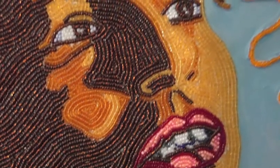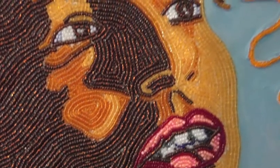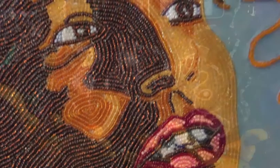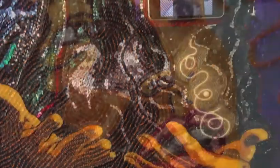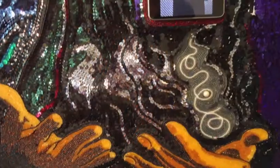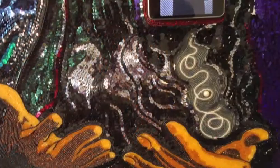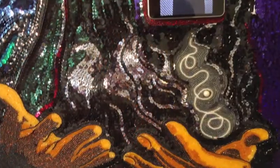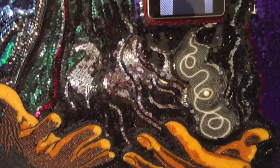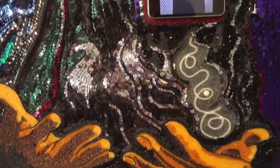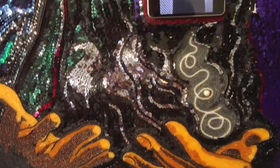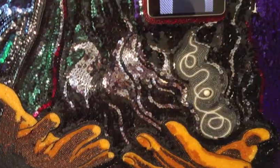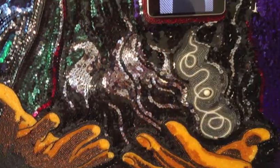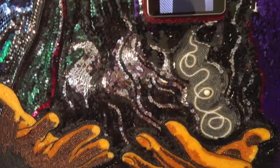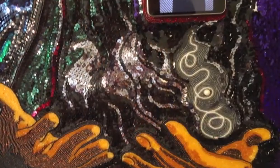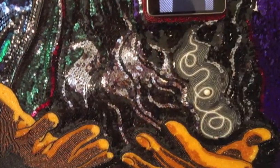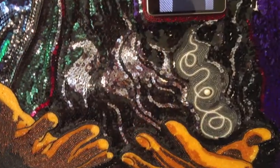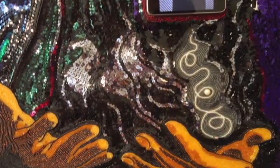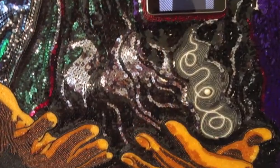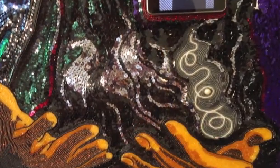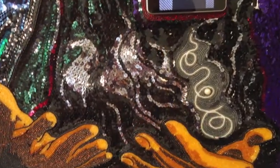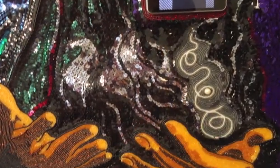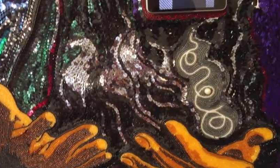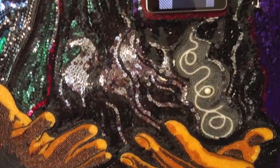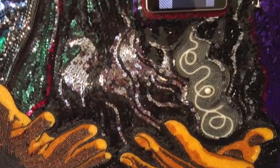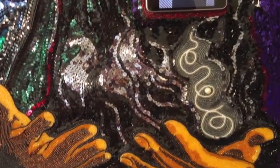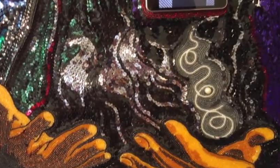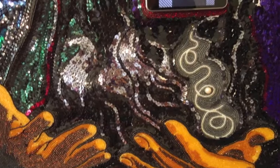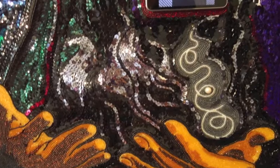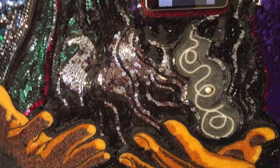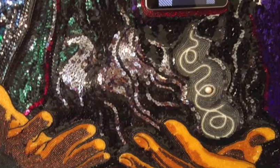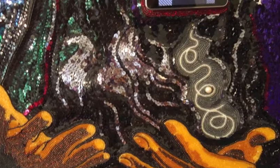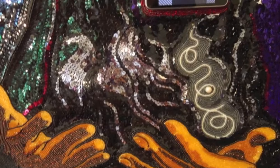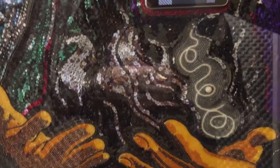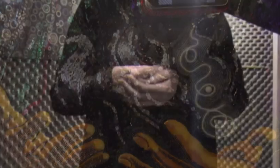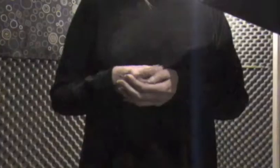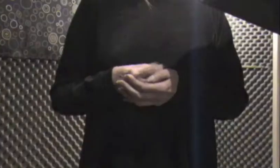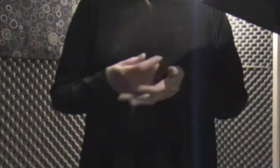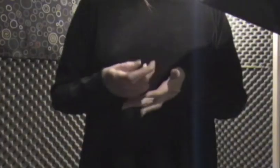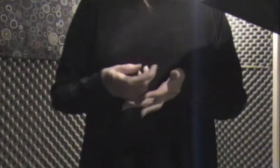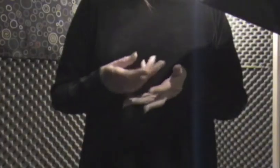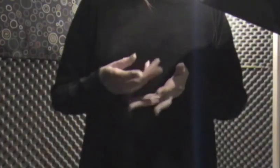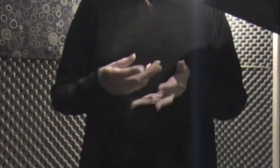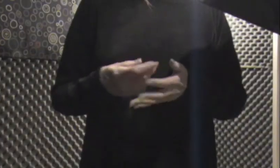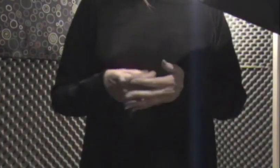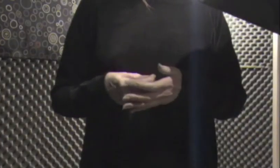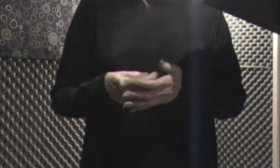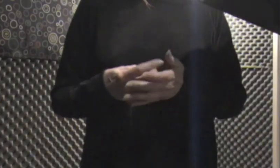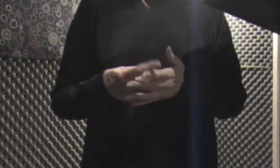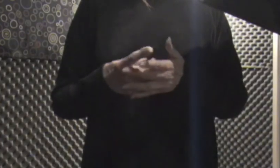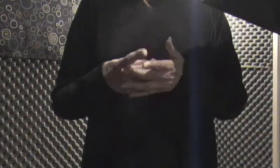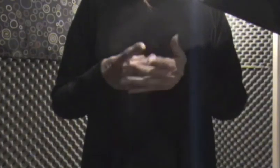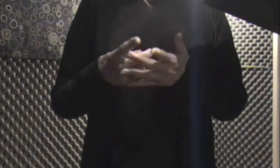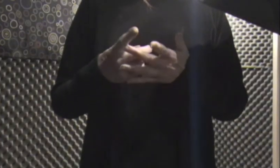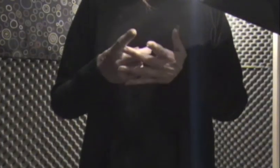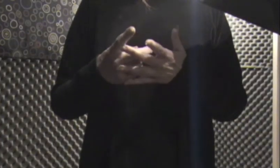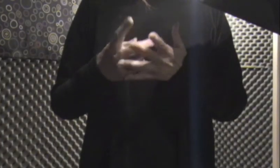friends A comfortable home Broadway tickets He brought me fish So, he says The fish gave him a wish